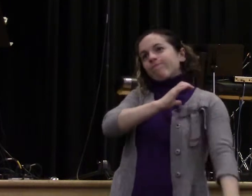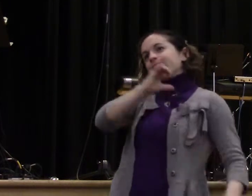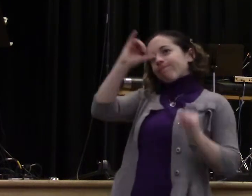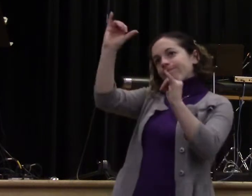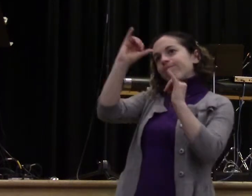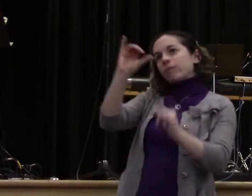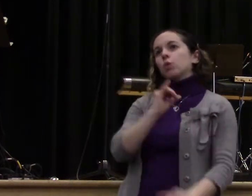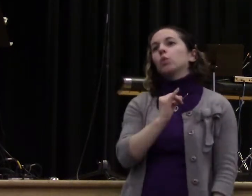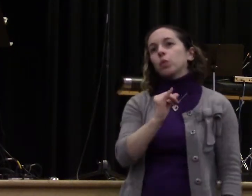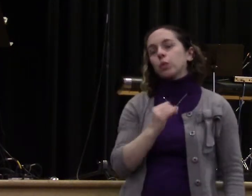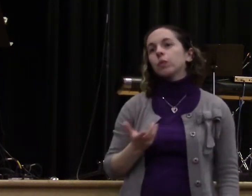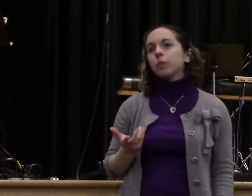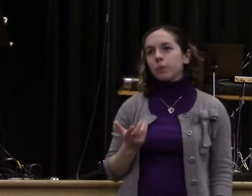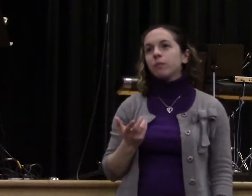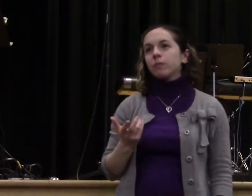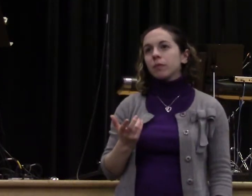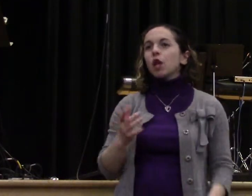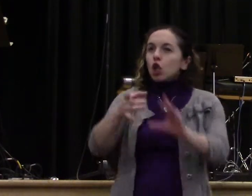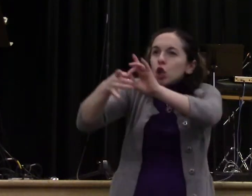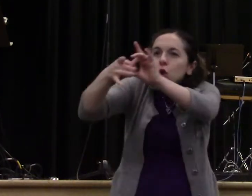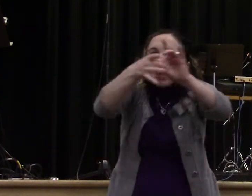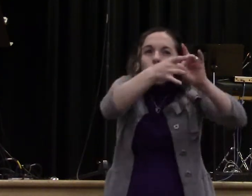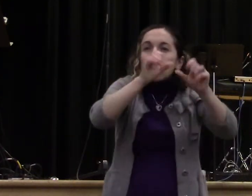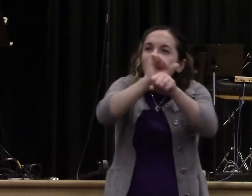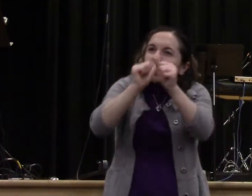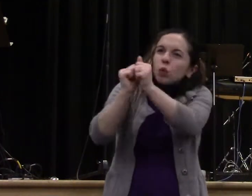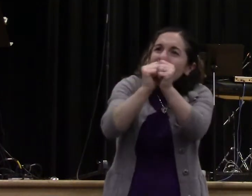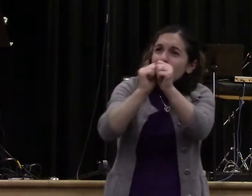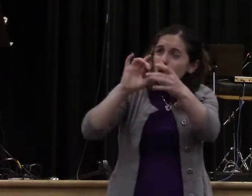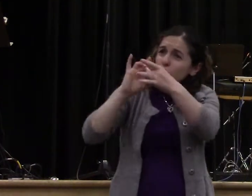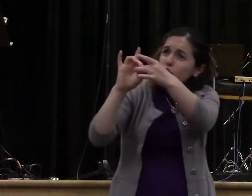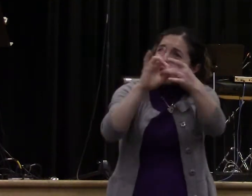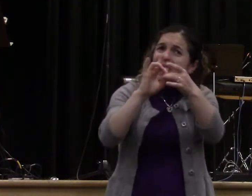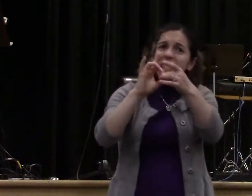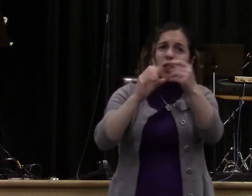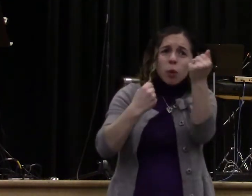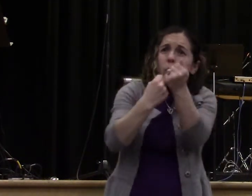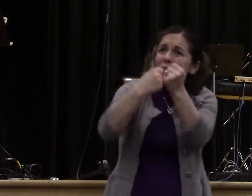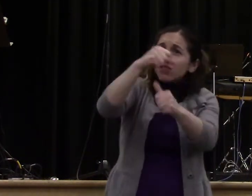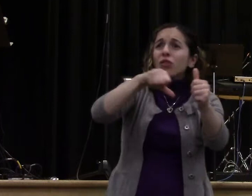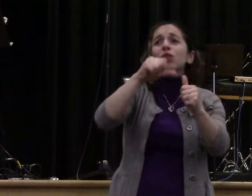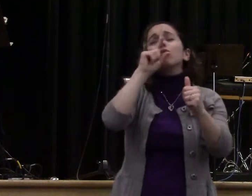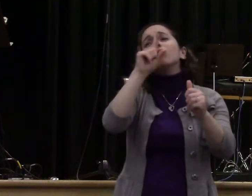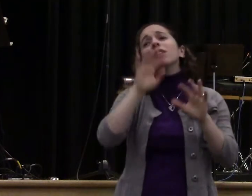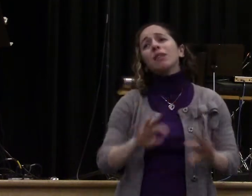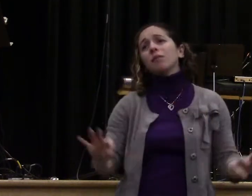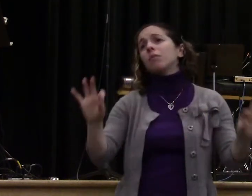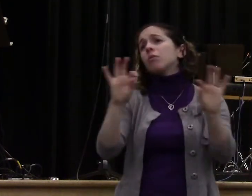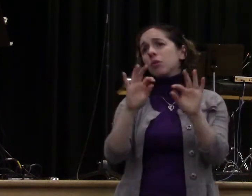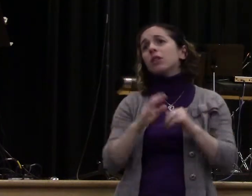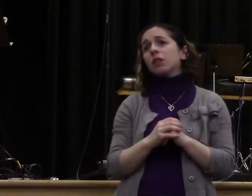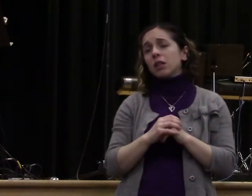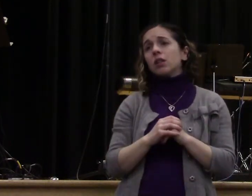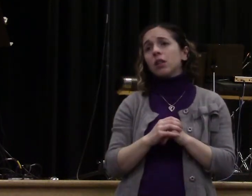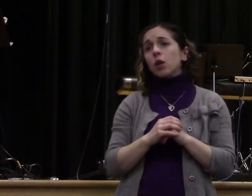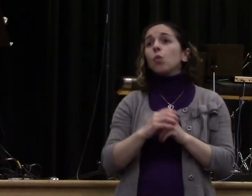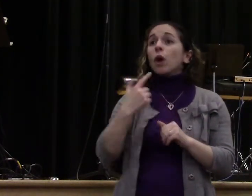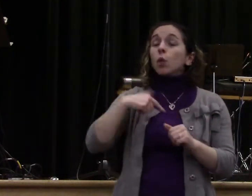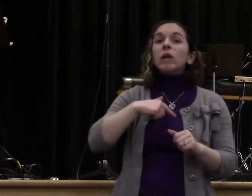Hallelujah. They had a small group of people that surrounded him, that saw him as somebody not who was crippled, somebody